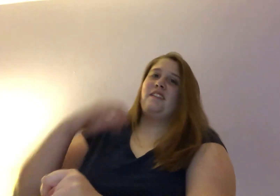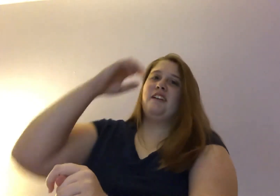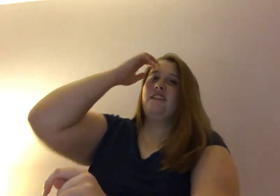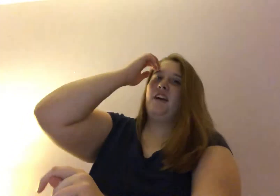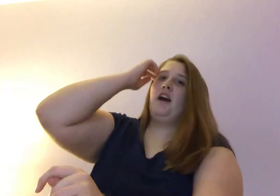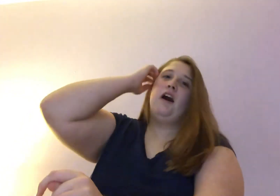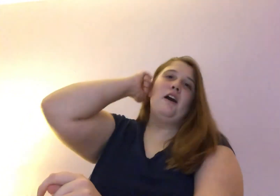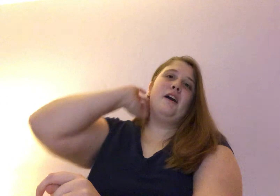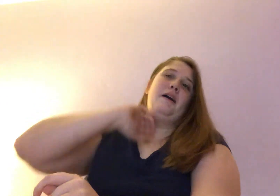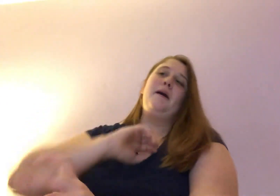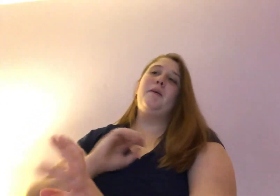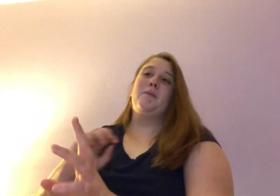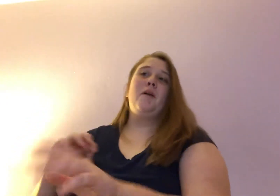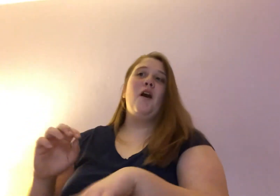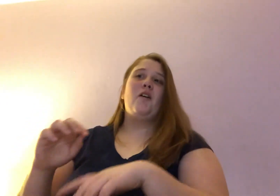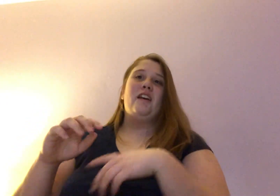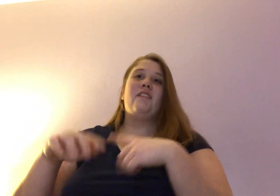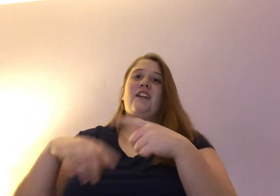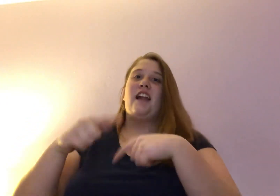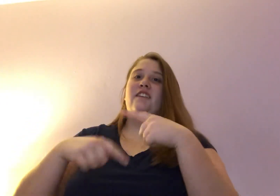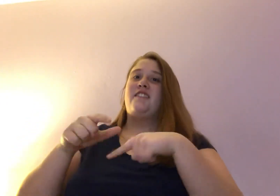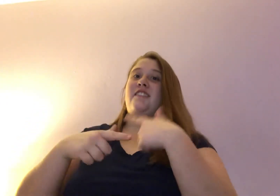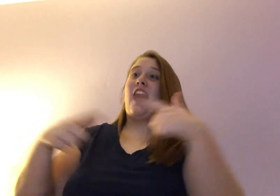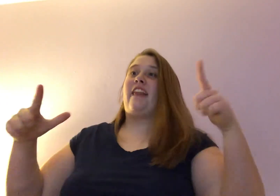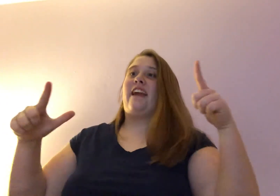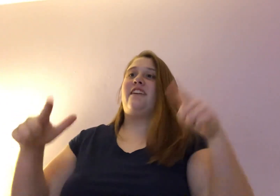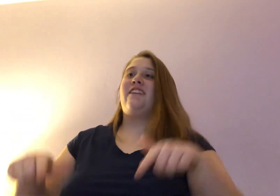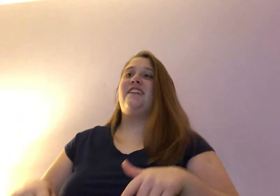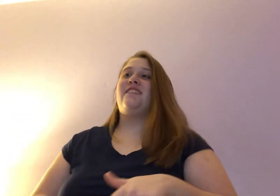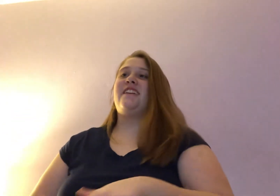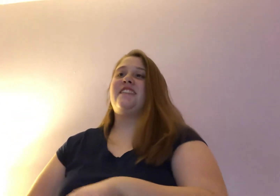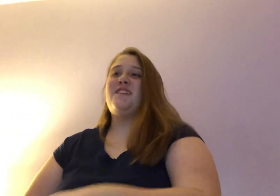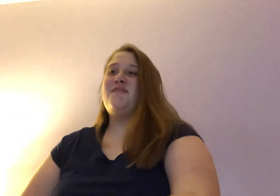Because, um, oh, like, when I did sign language, for an example.